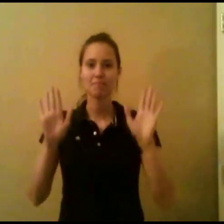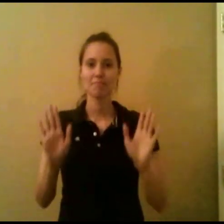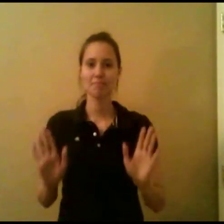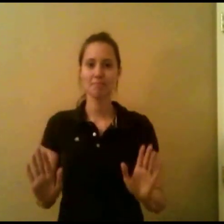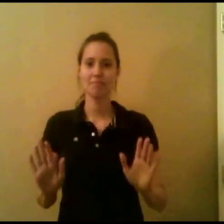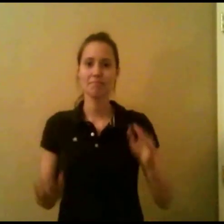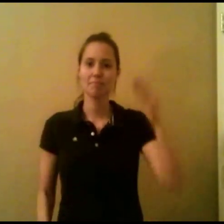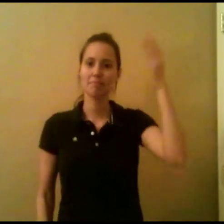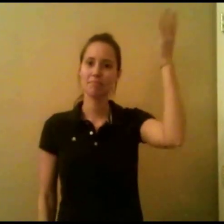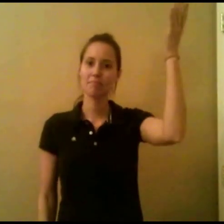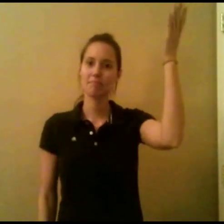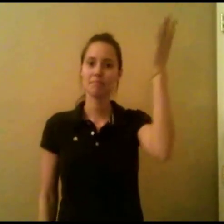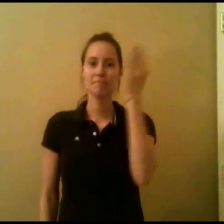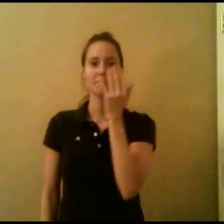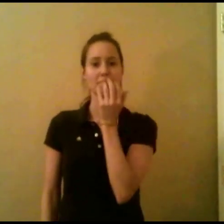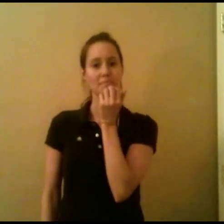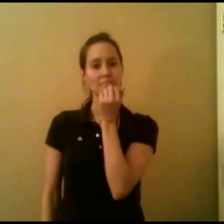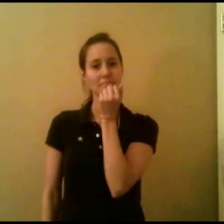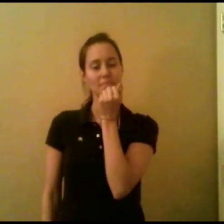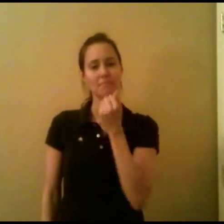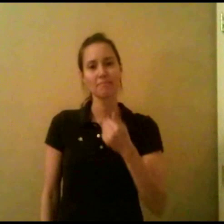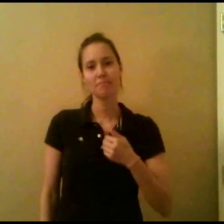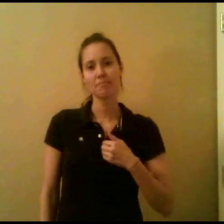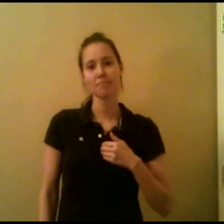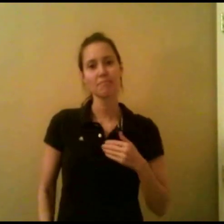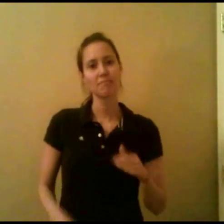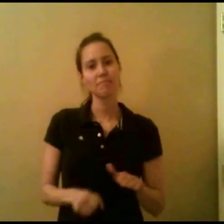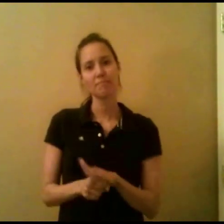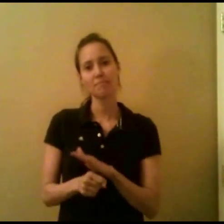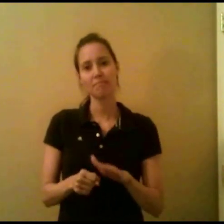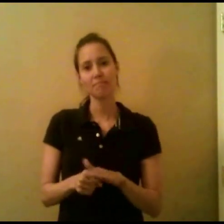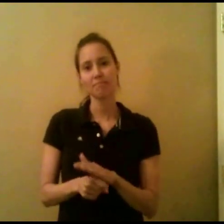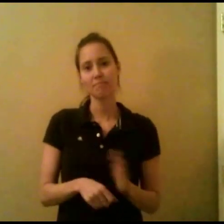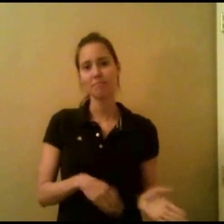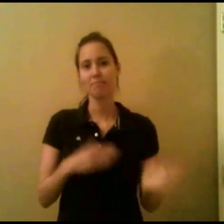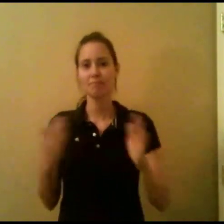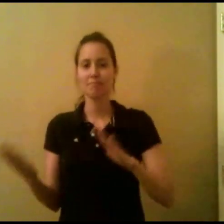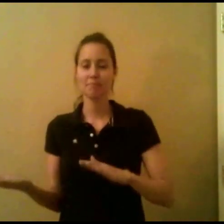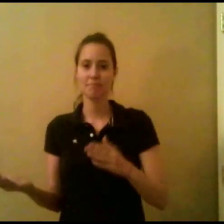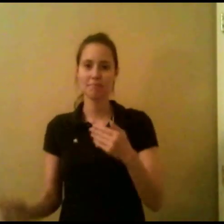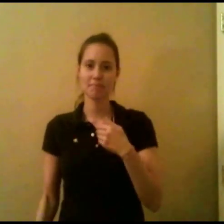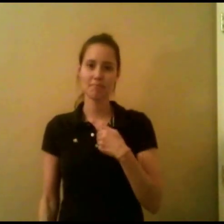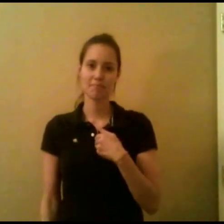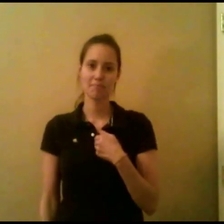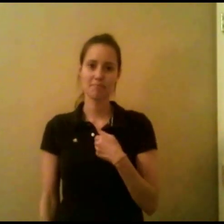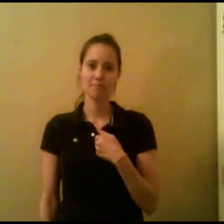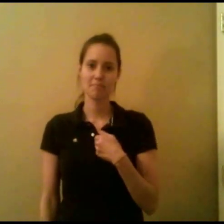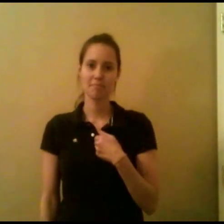wonderful that he should care for me enough to die for me.